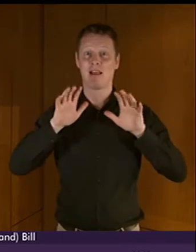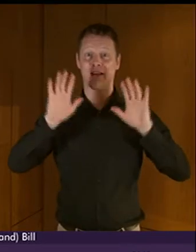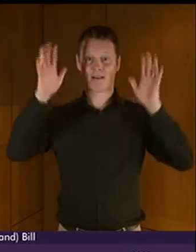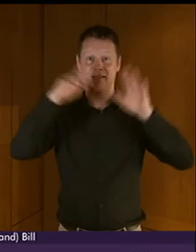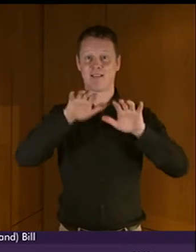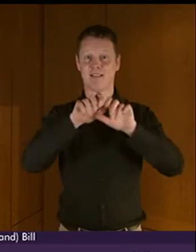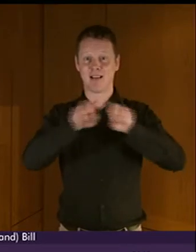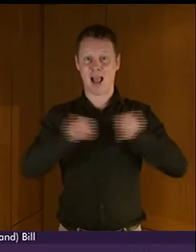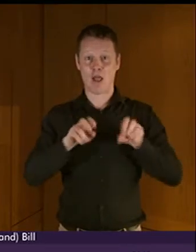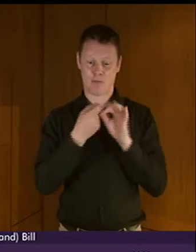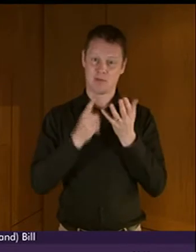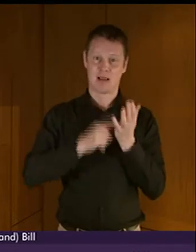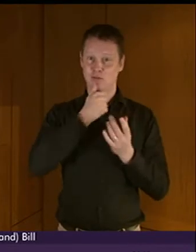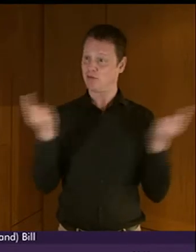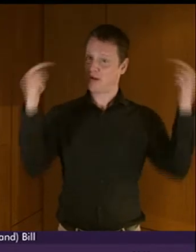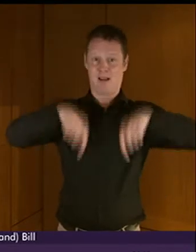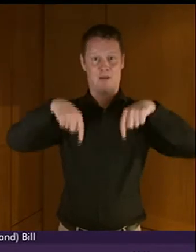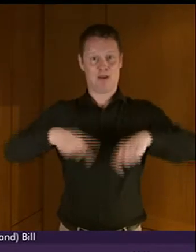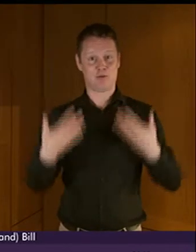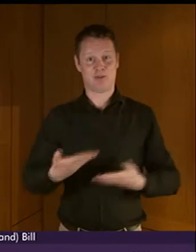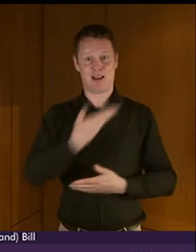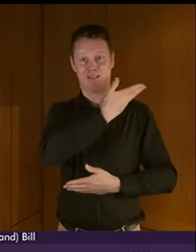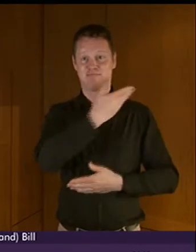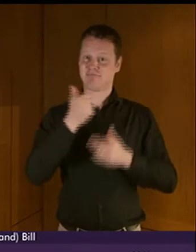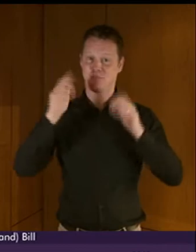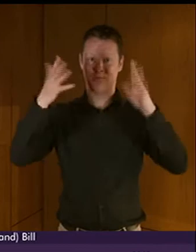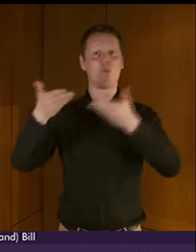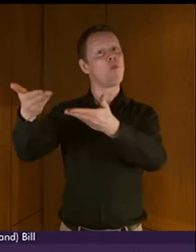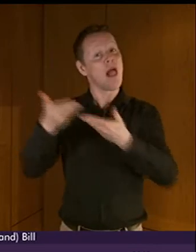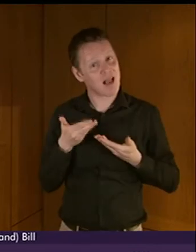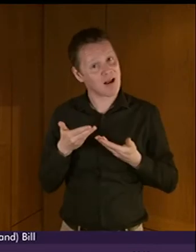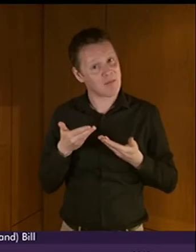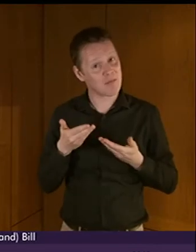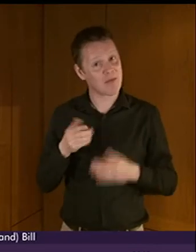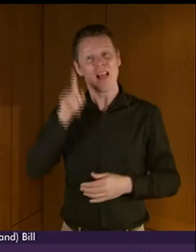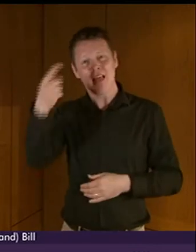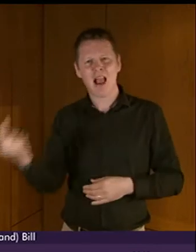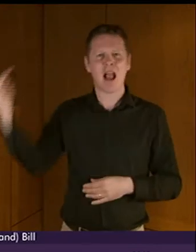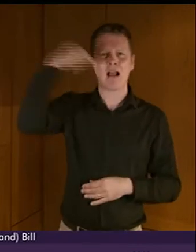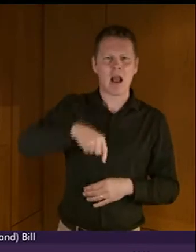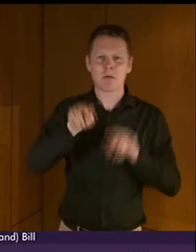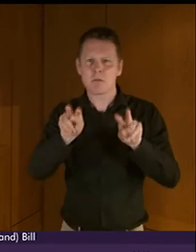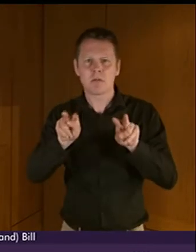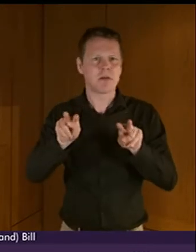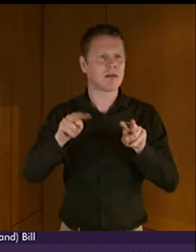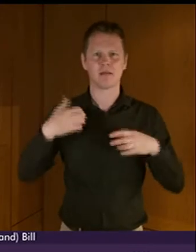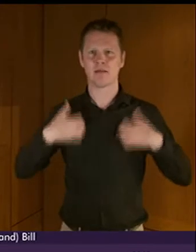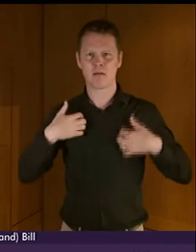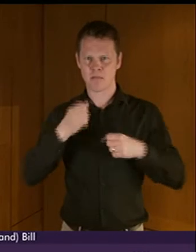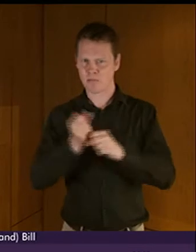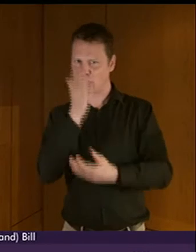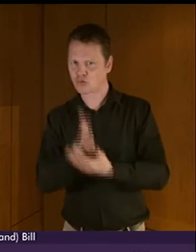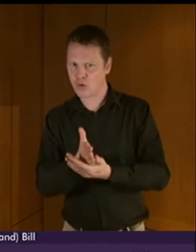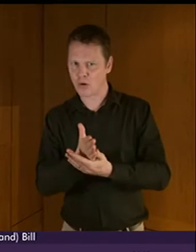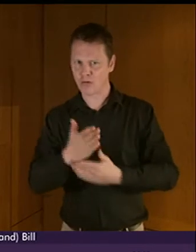who are here today. Because they are here because they want to ensure that their